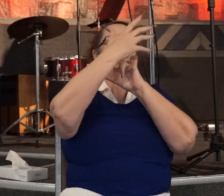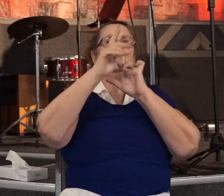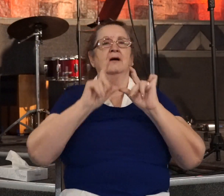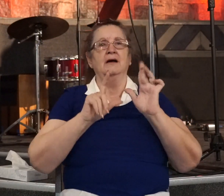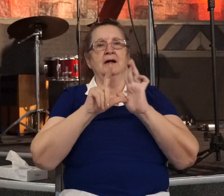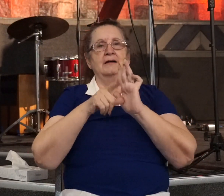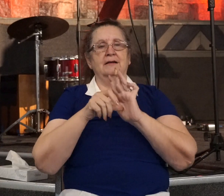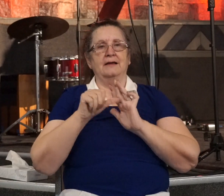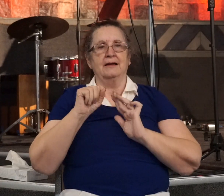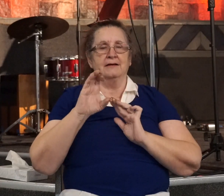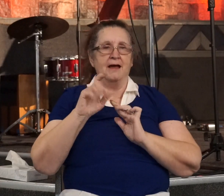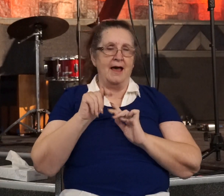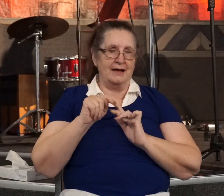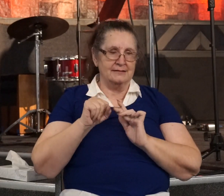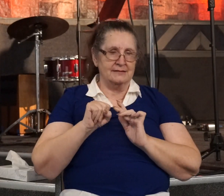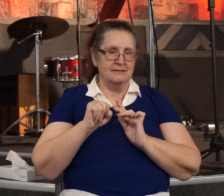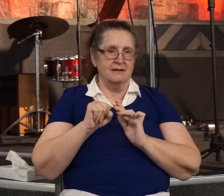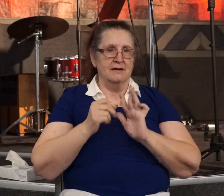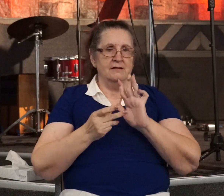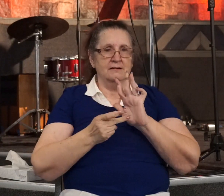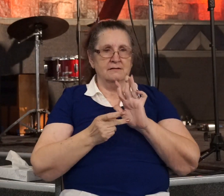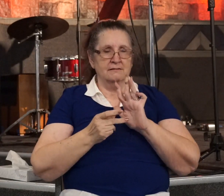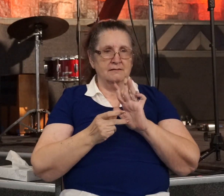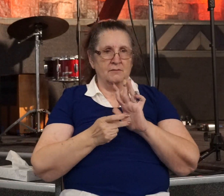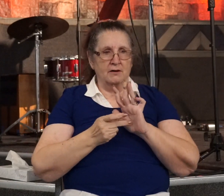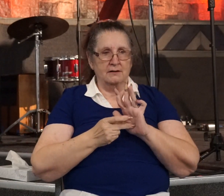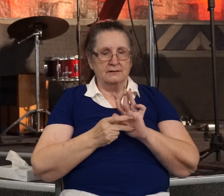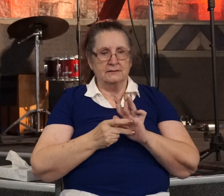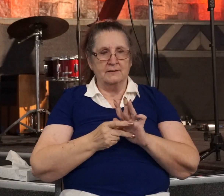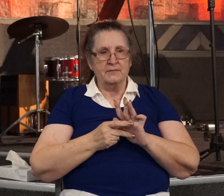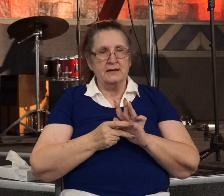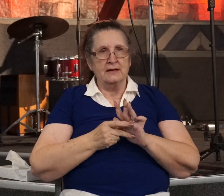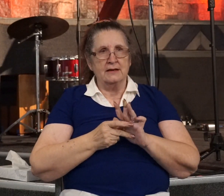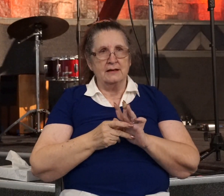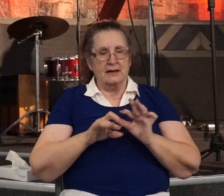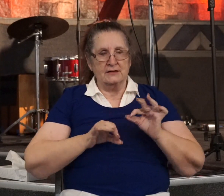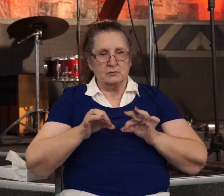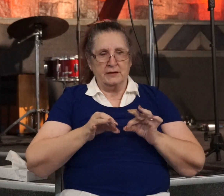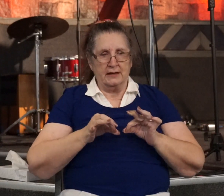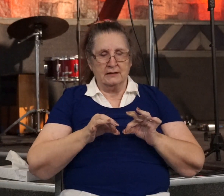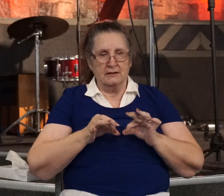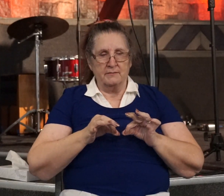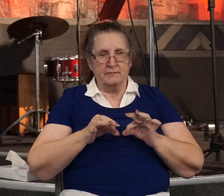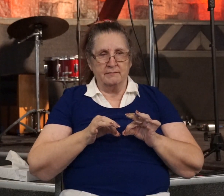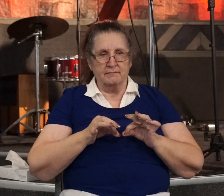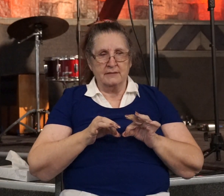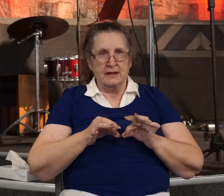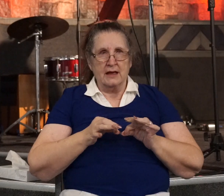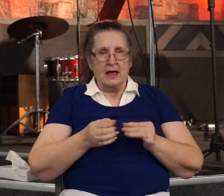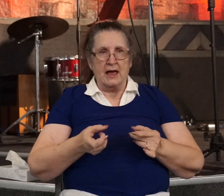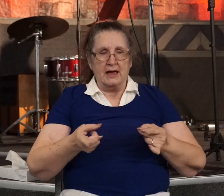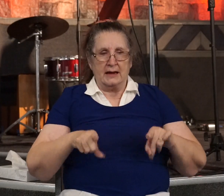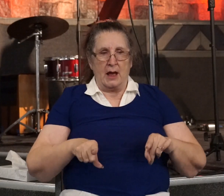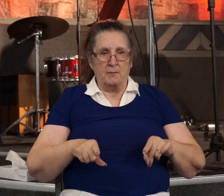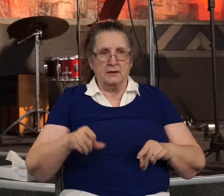Saul explains that this event happened around noon. And the light that blinded him was brighter than the sun.